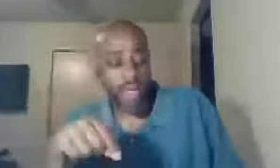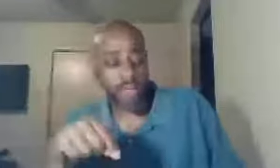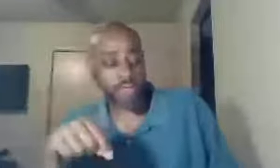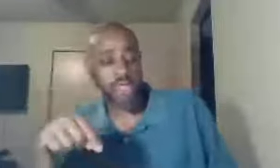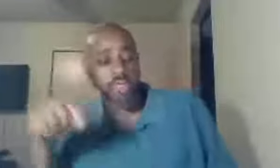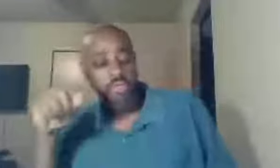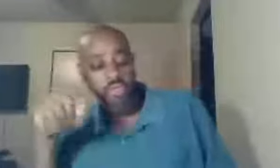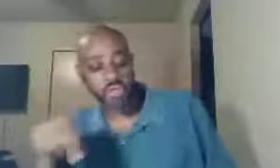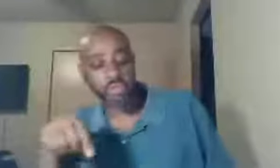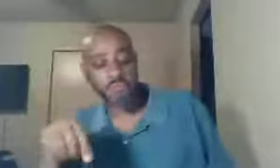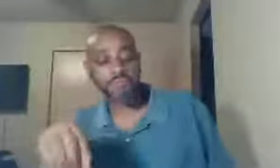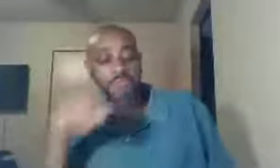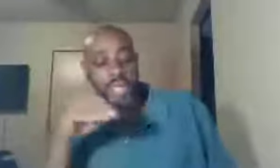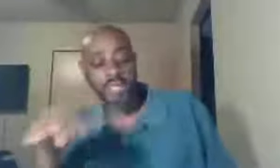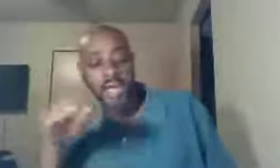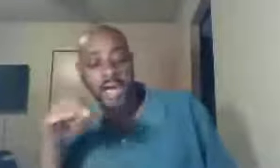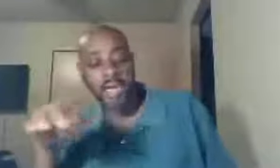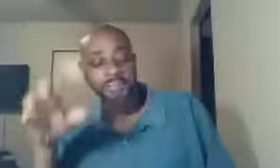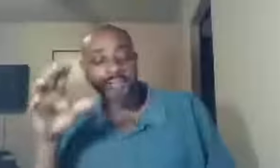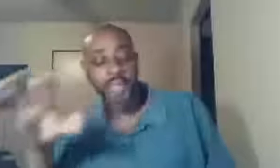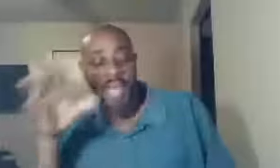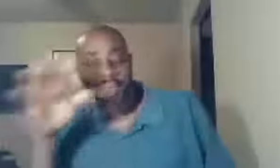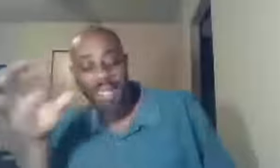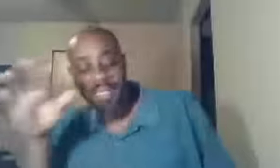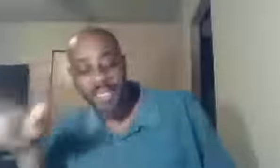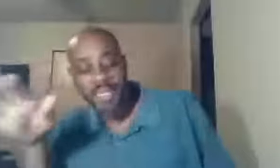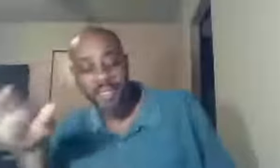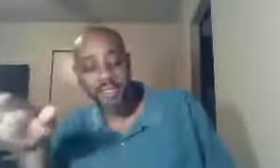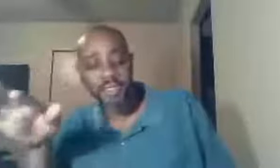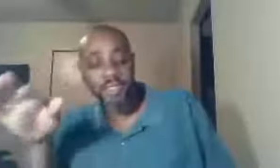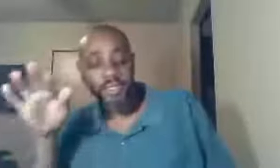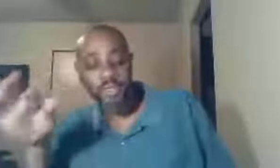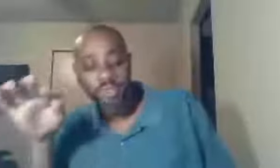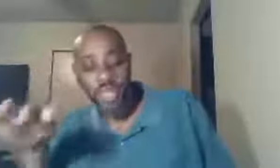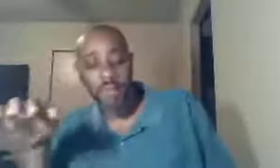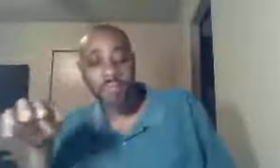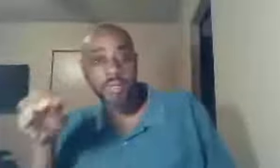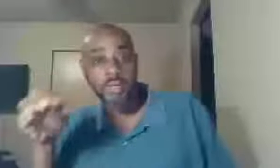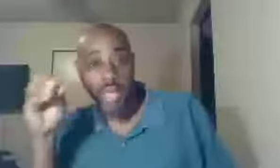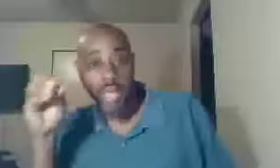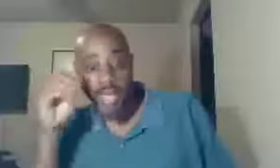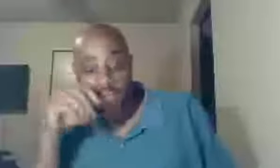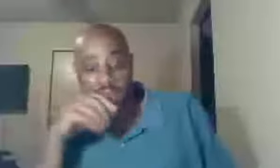the truth that God, had made clear to them, by himself,